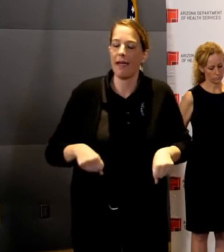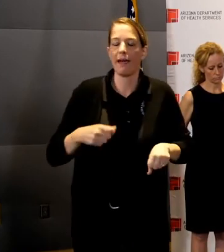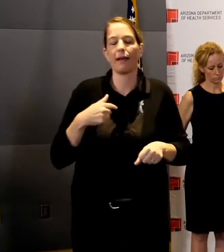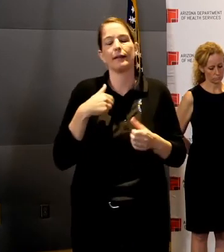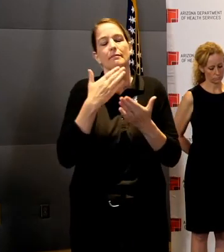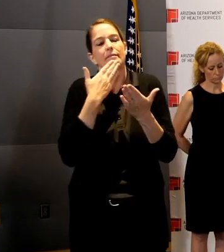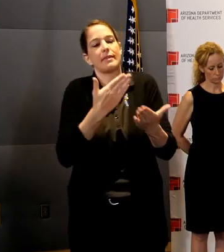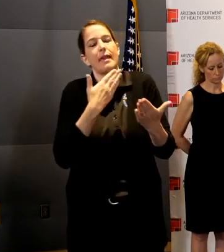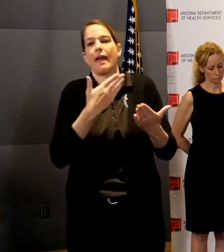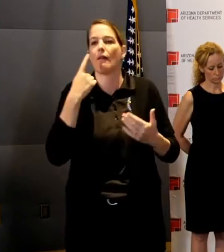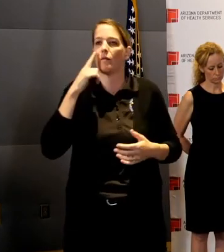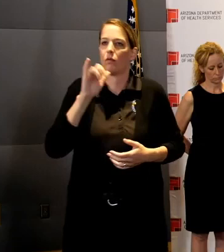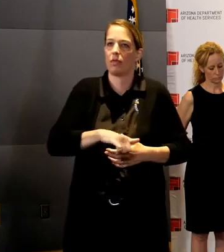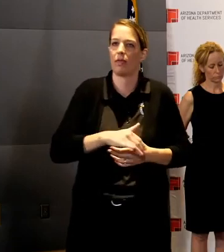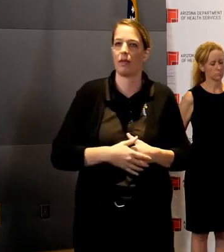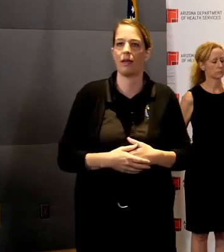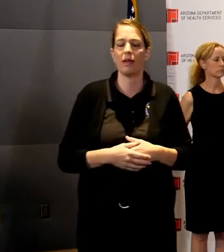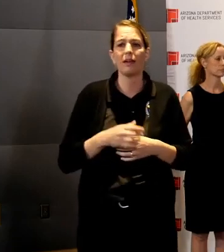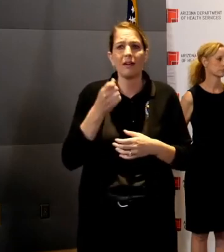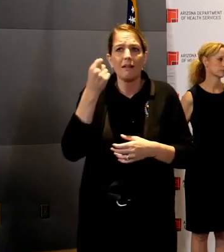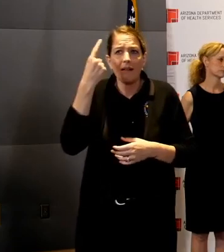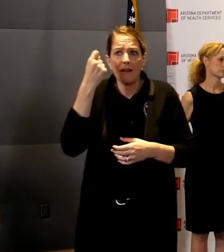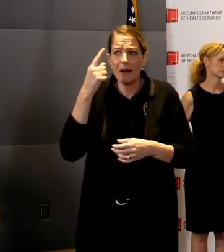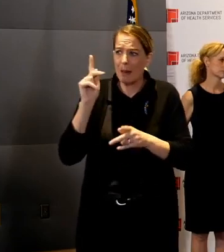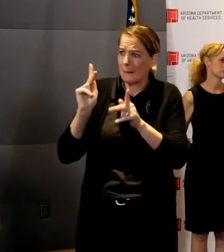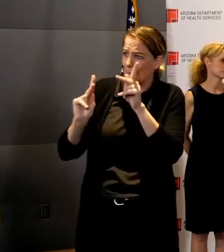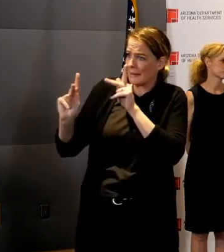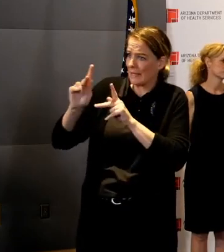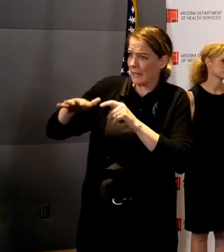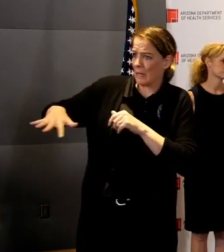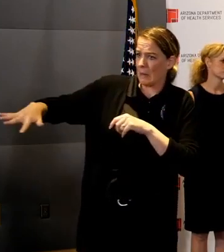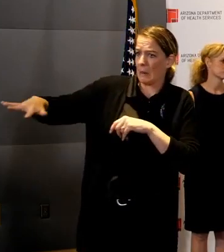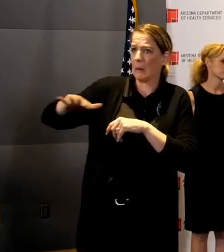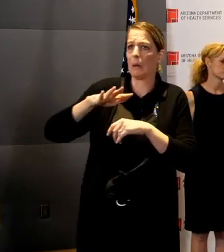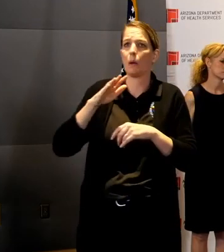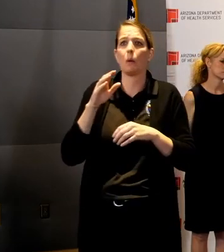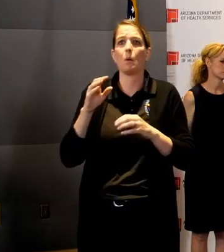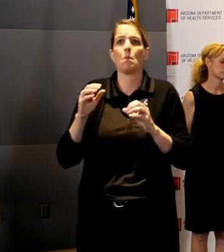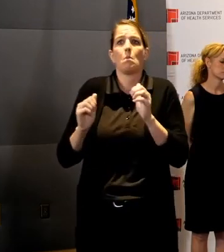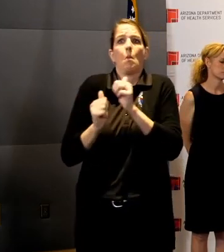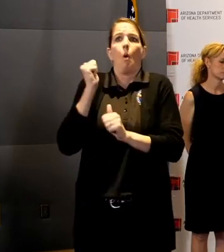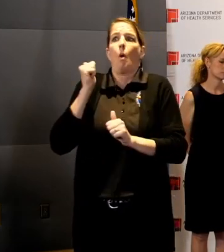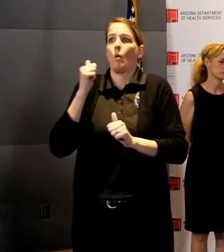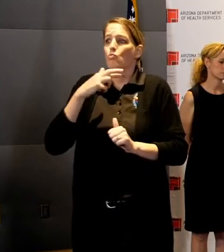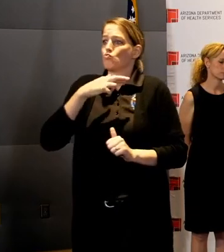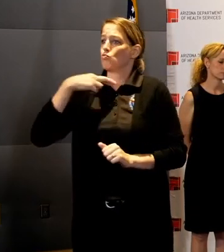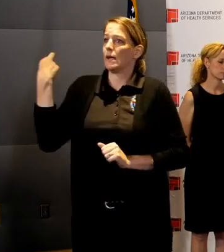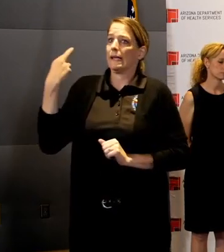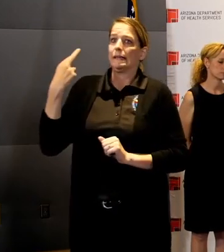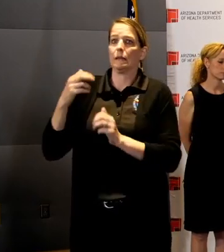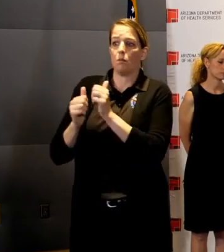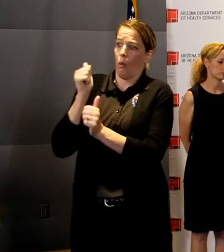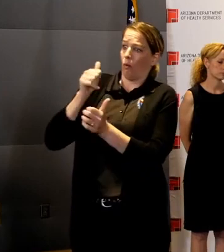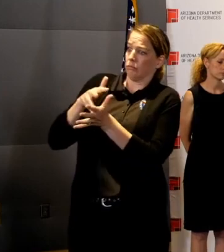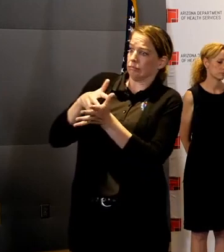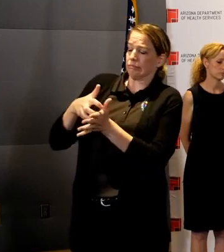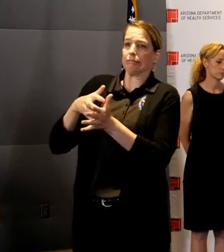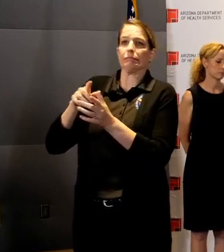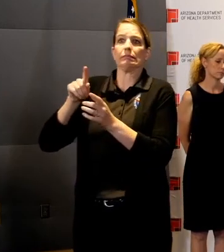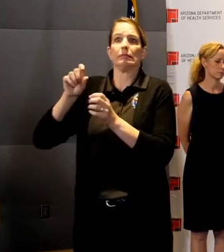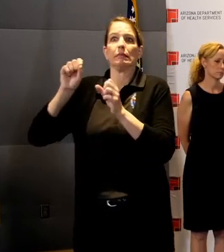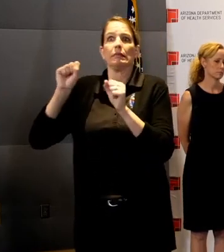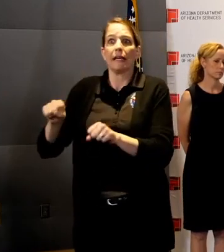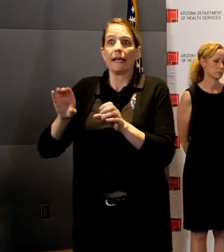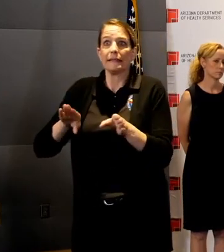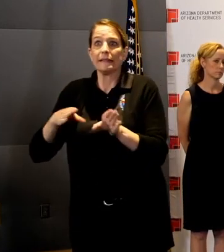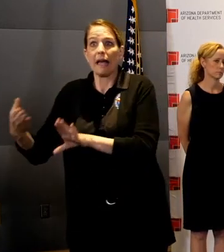are most vulnerable for the worst outcomes with this disease, are those of a